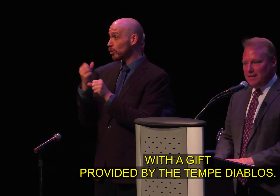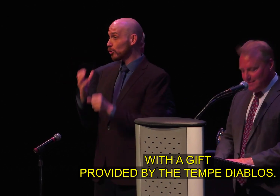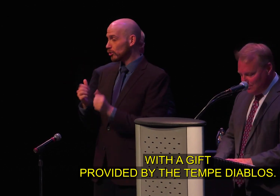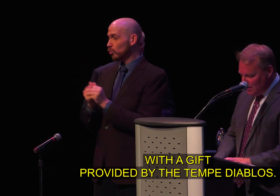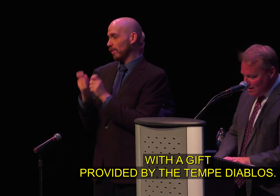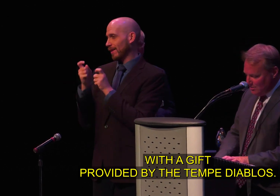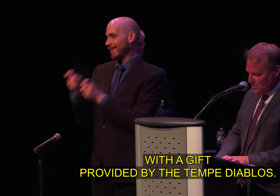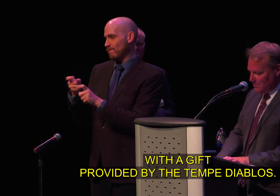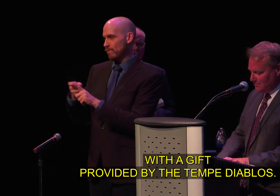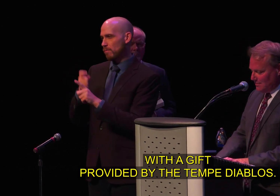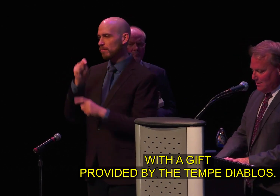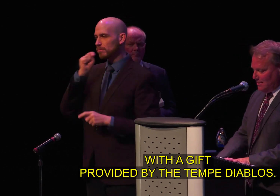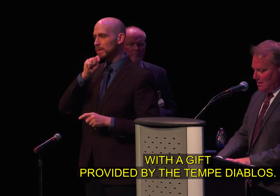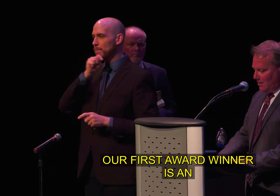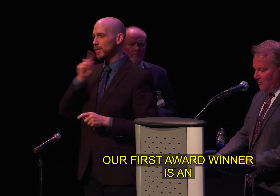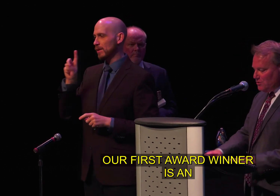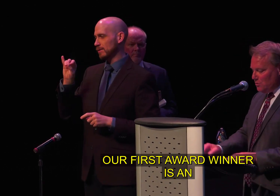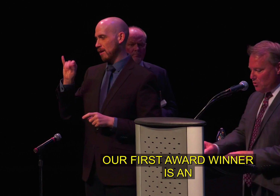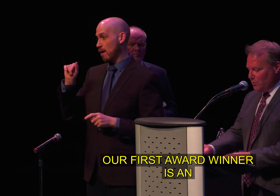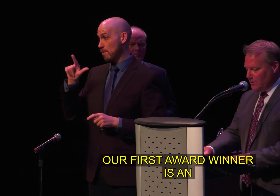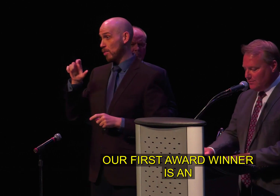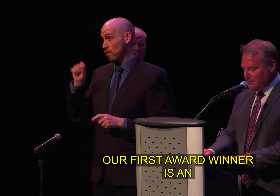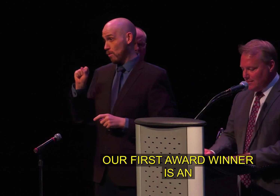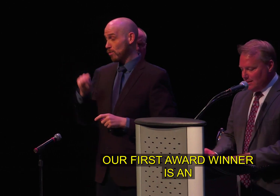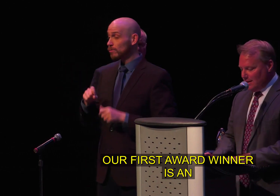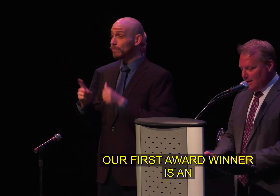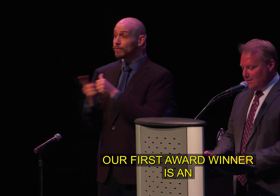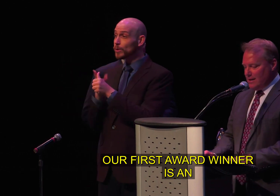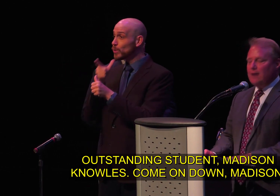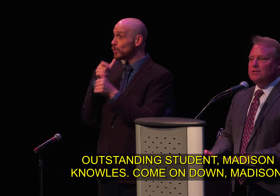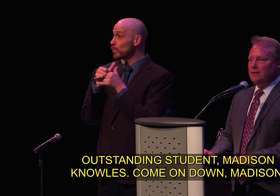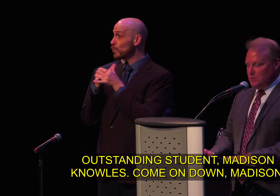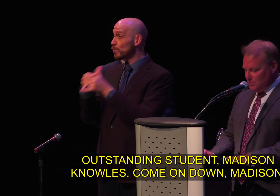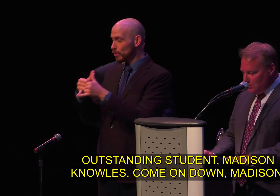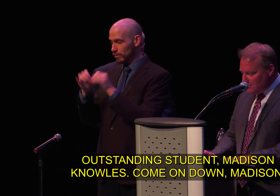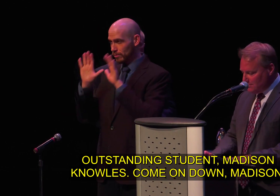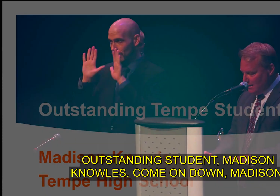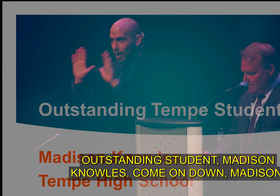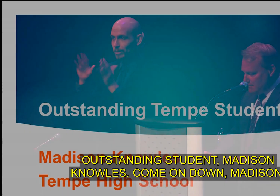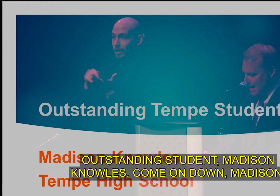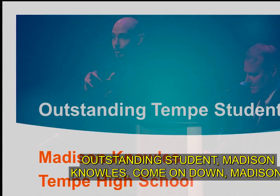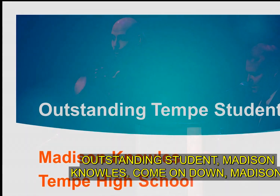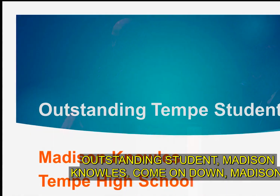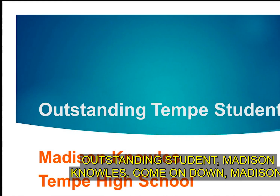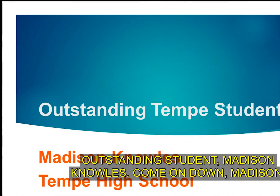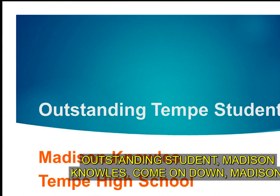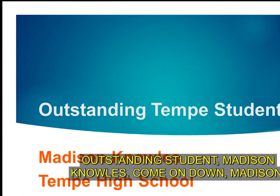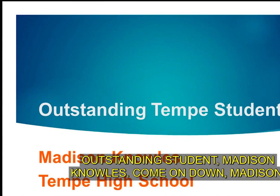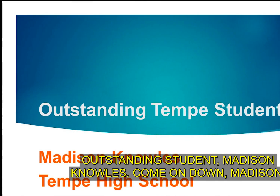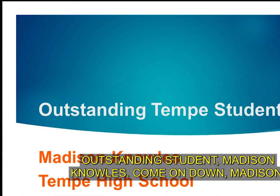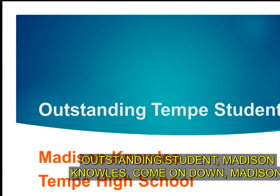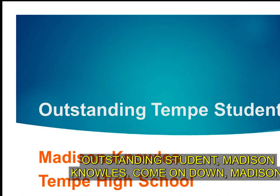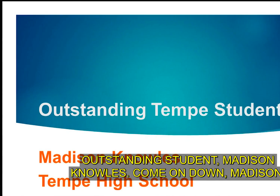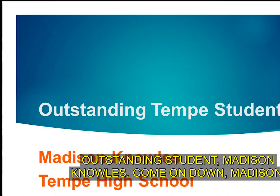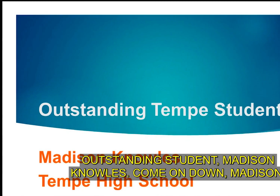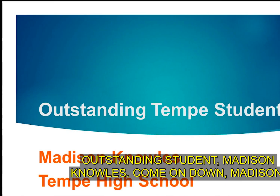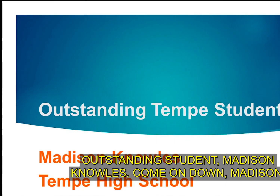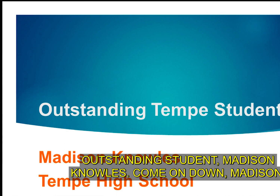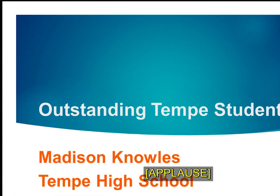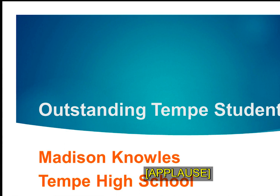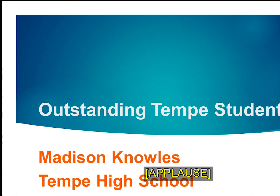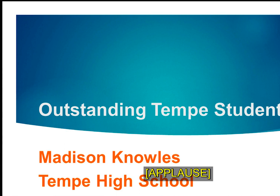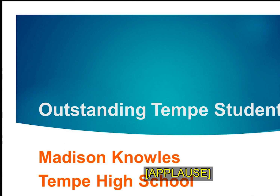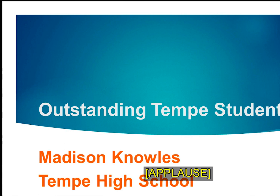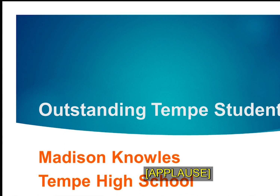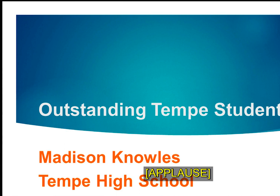by the tempe diabolos our first award winner is an outstanding student madison knowles come